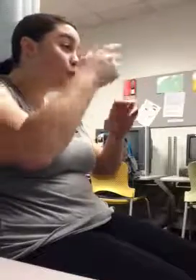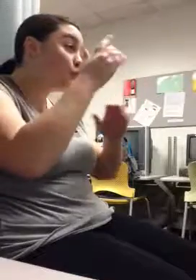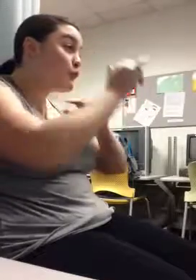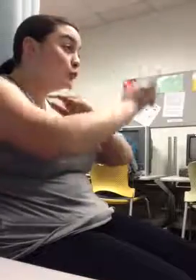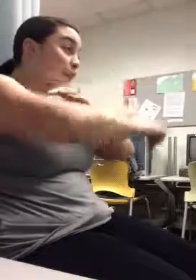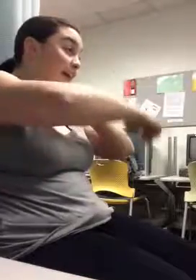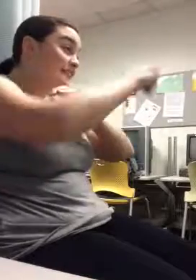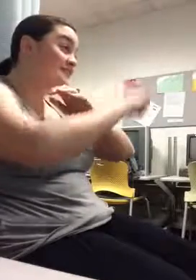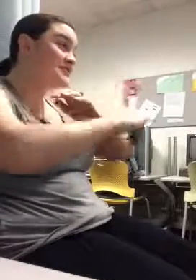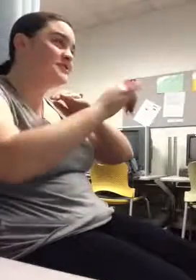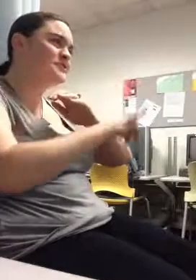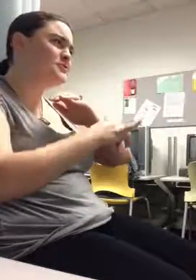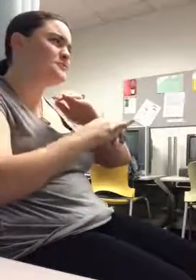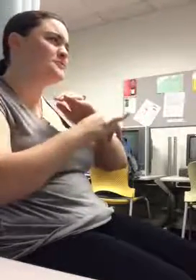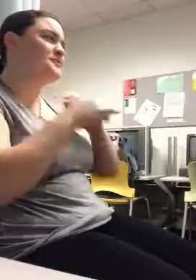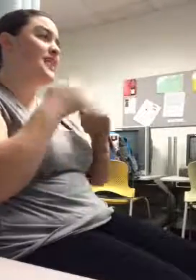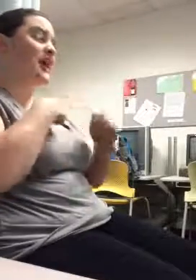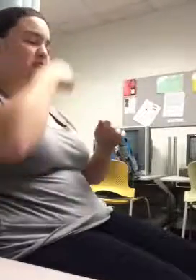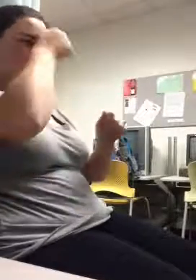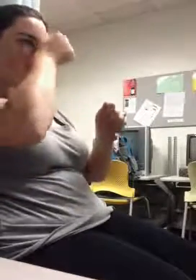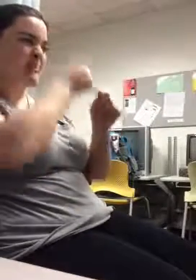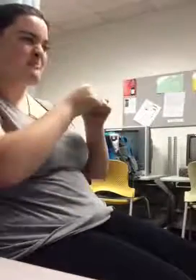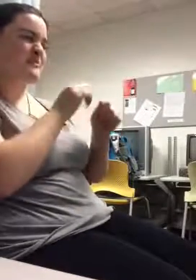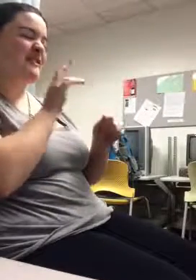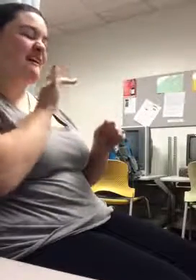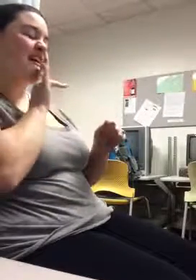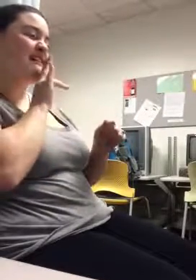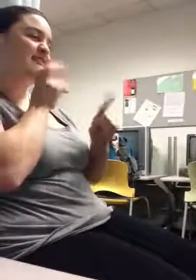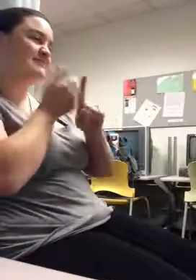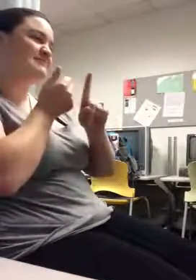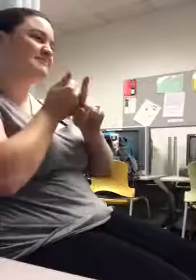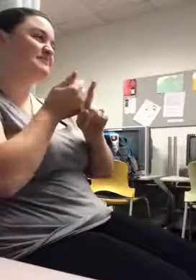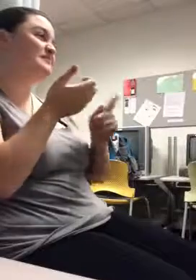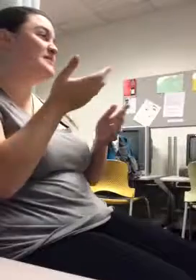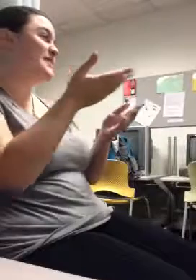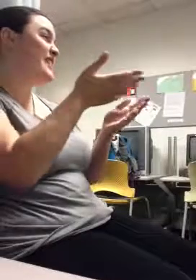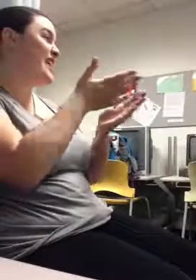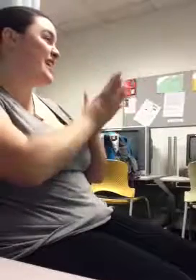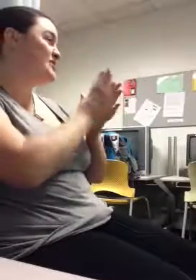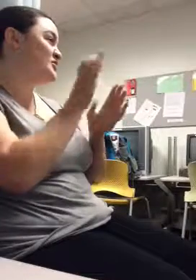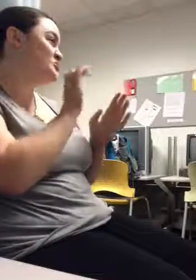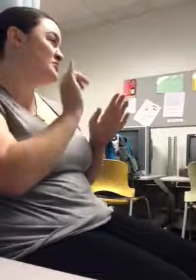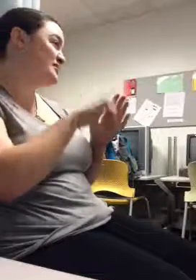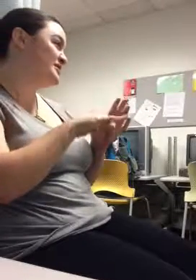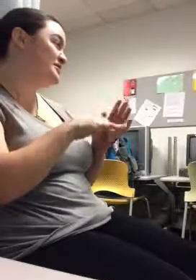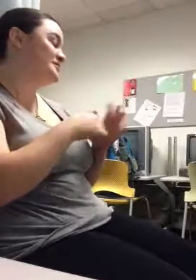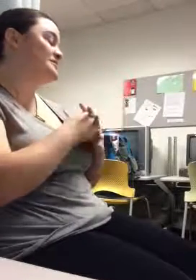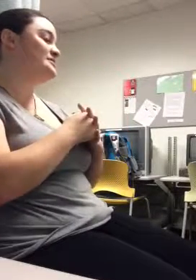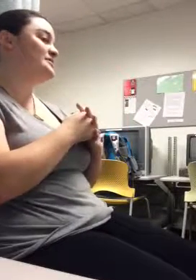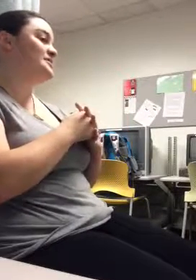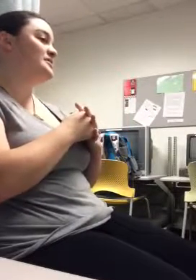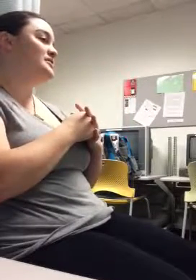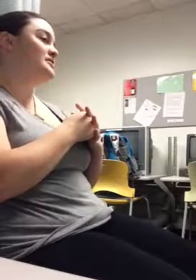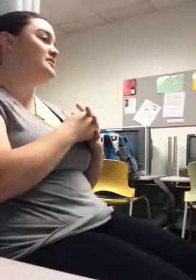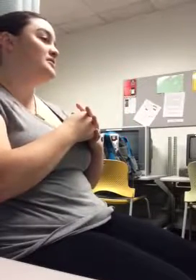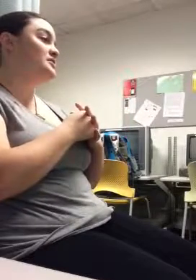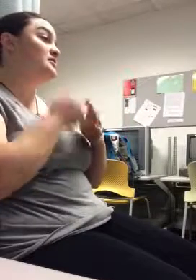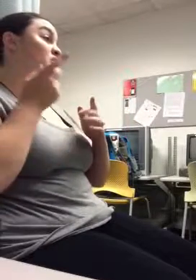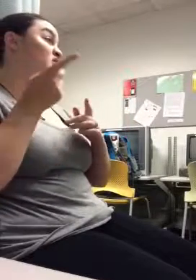first suggested we do this. She had done this when she came to Hawaii with her family when she was younger.